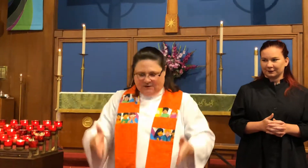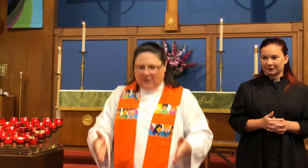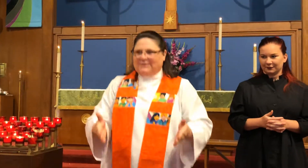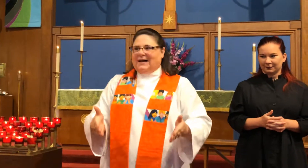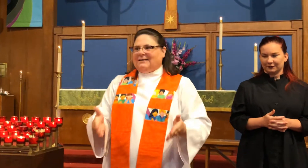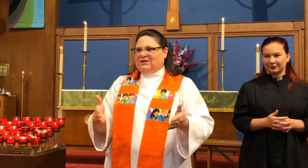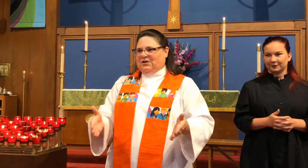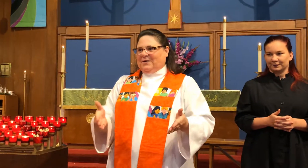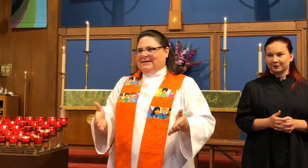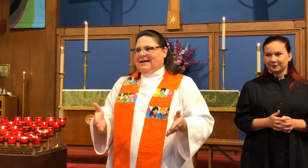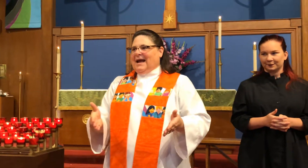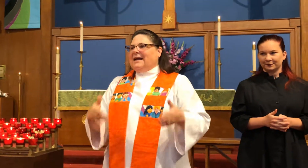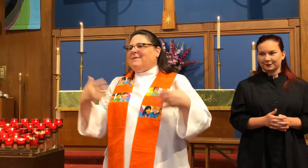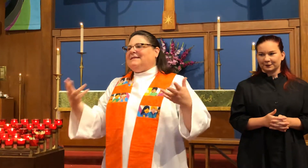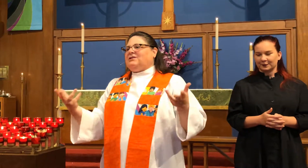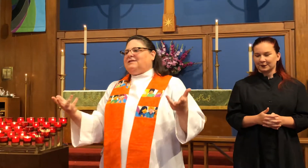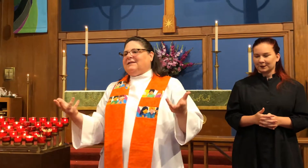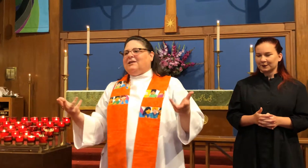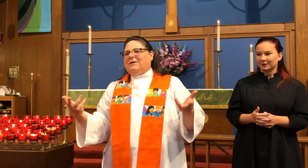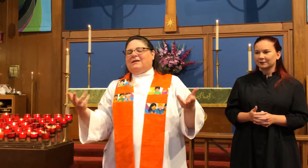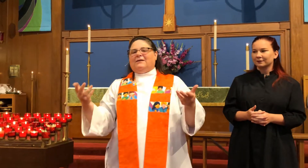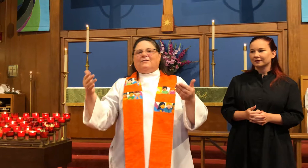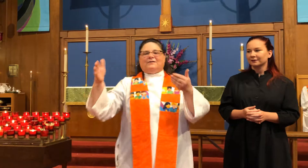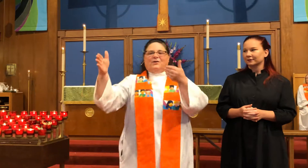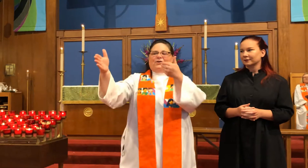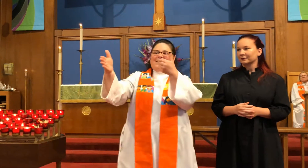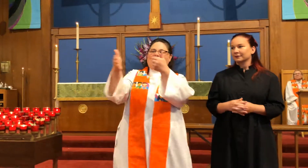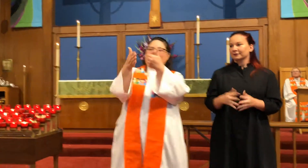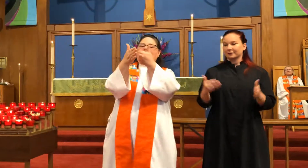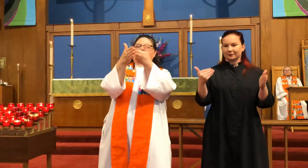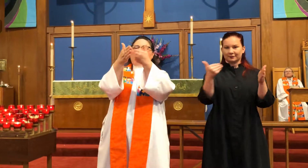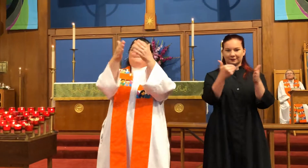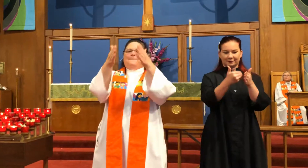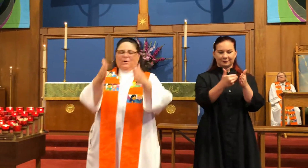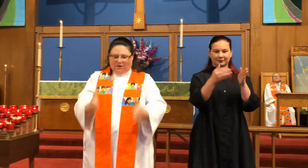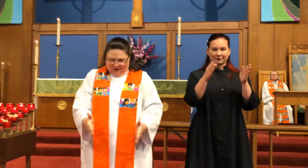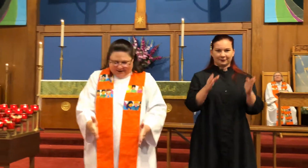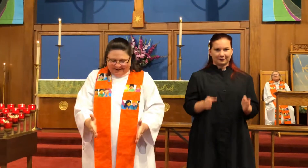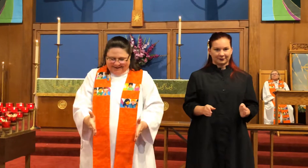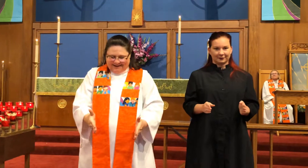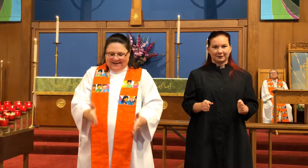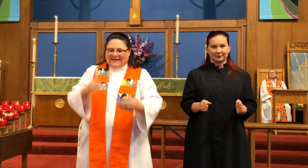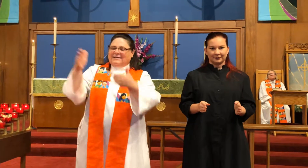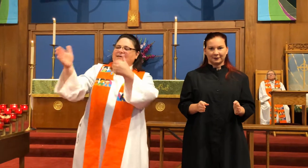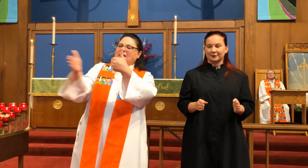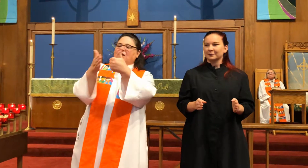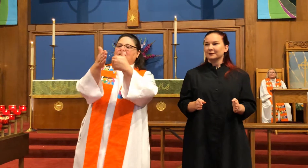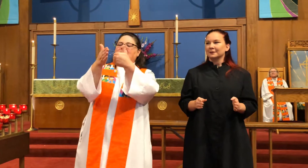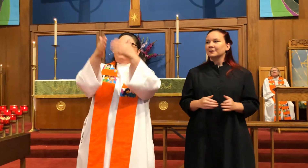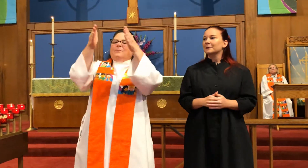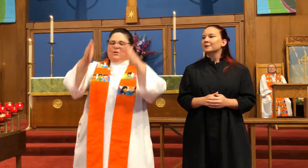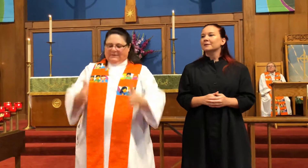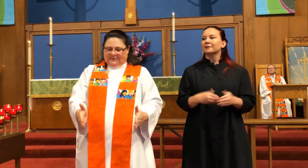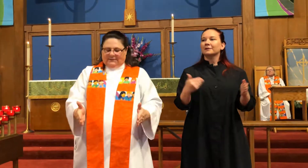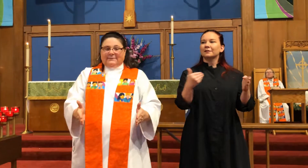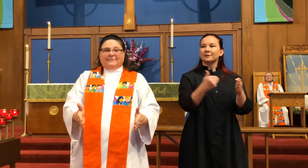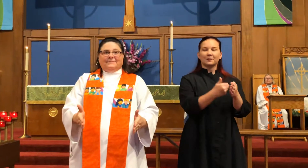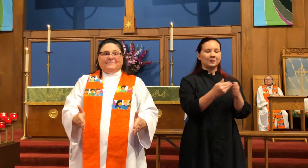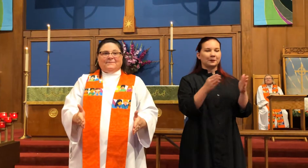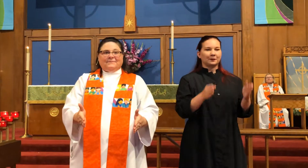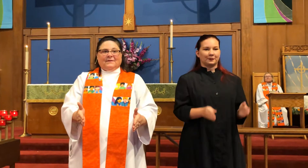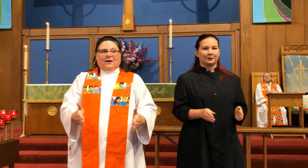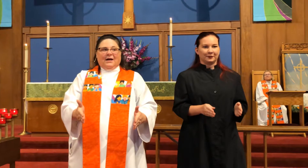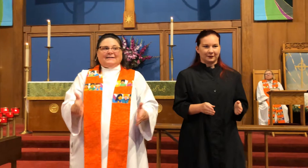person who does to it. And it makes it just a little bit clearer. So your neighbor is a near person.